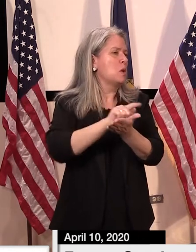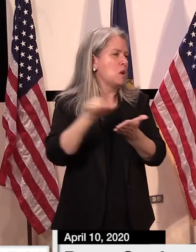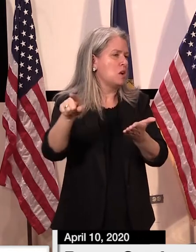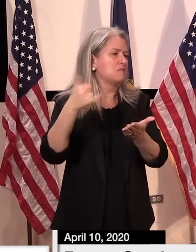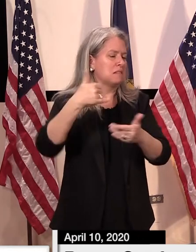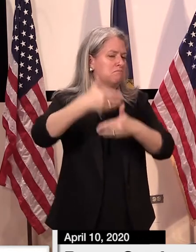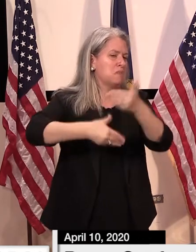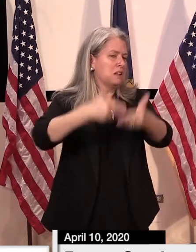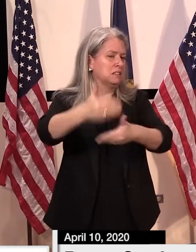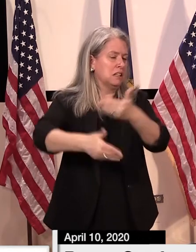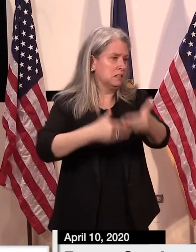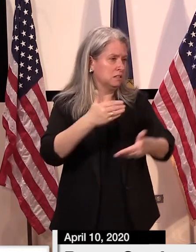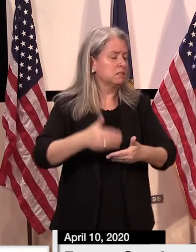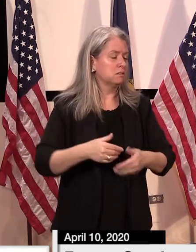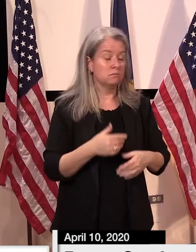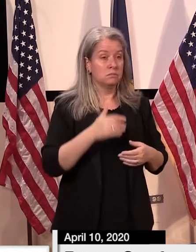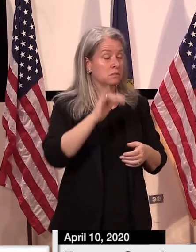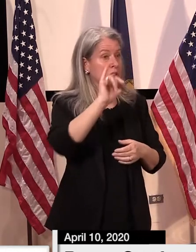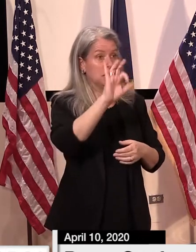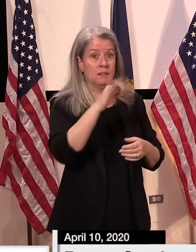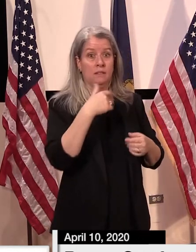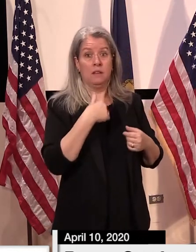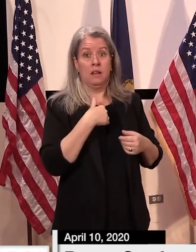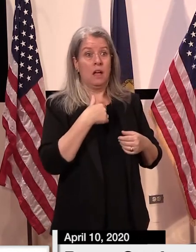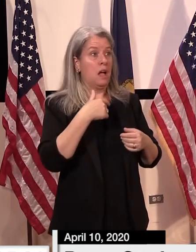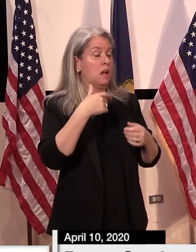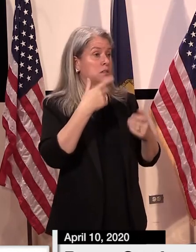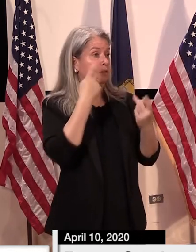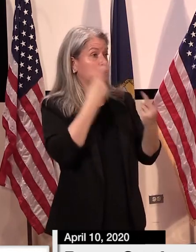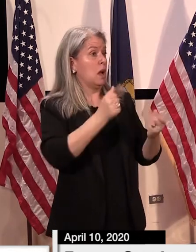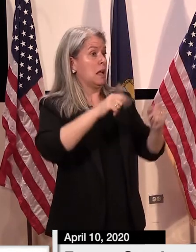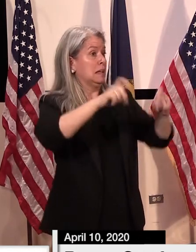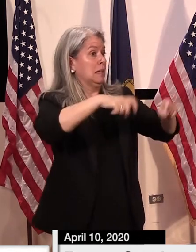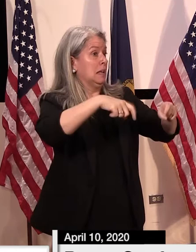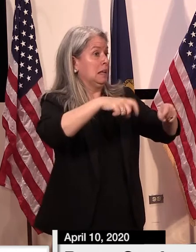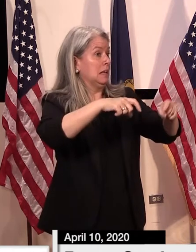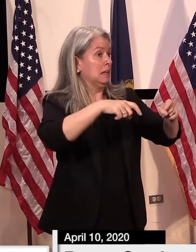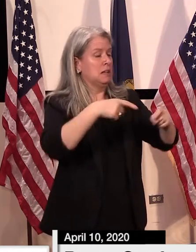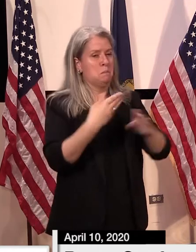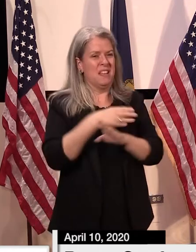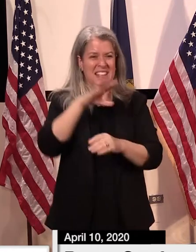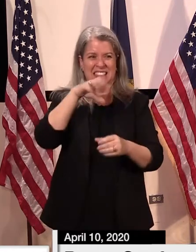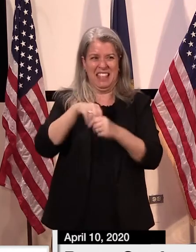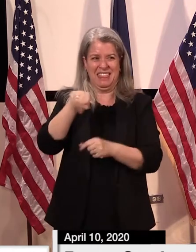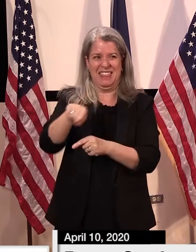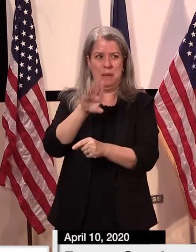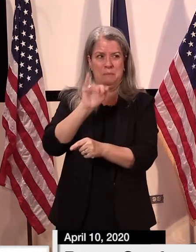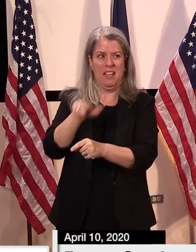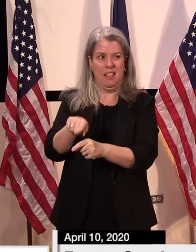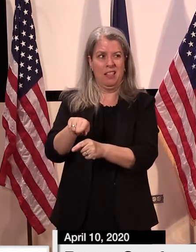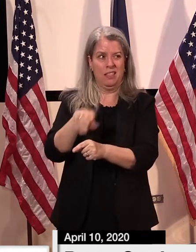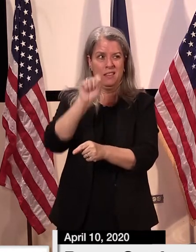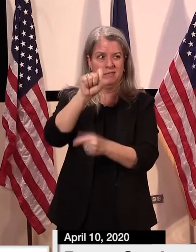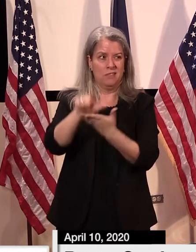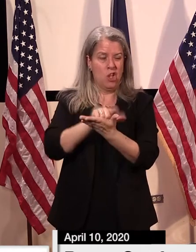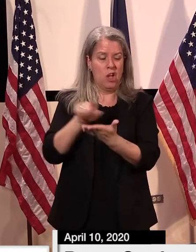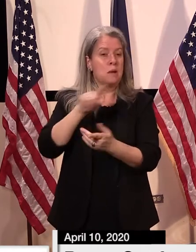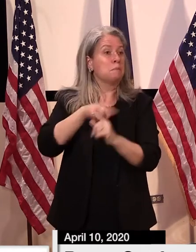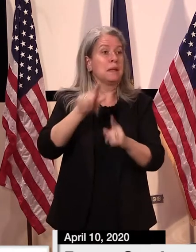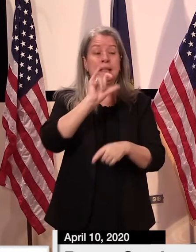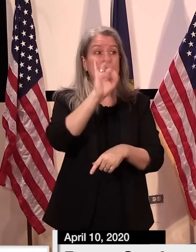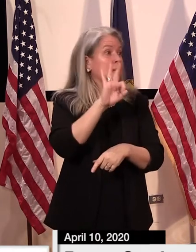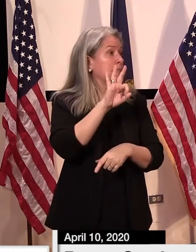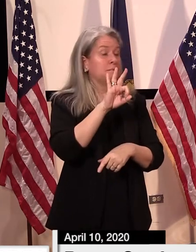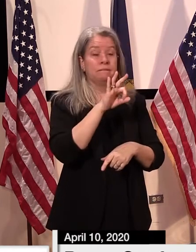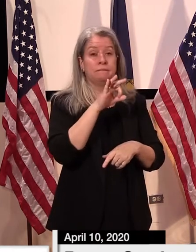I saw that there was a need before they could act, that we would place an executive order, an addendum to